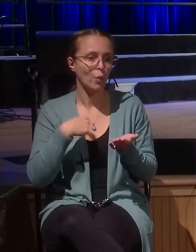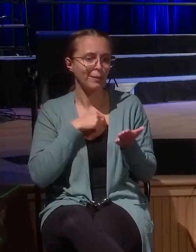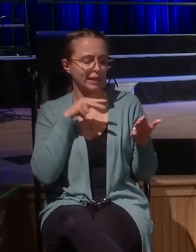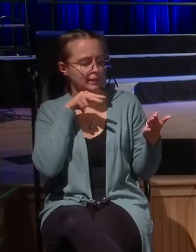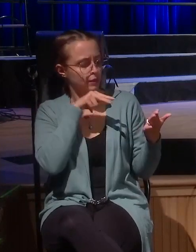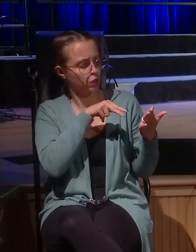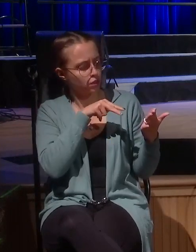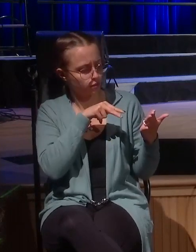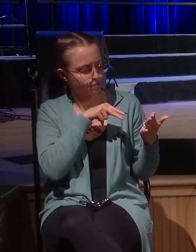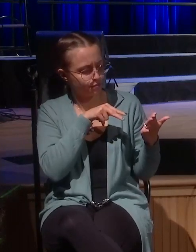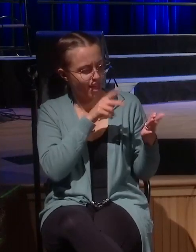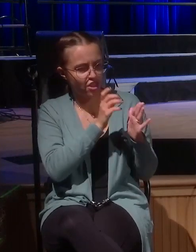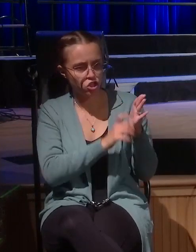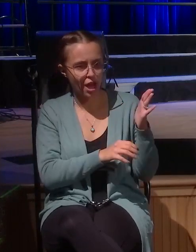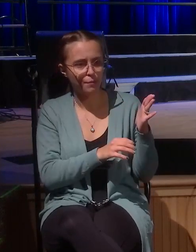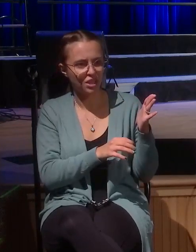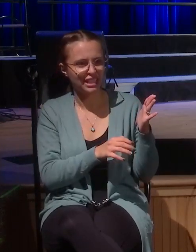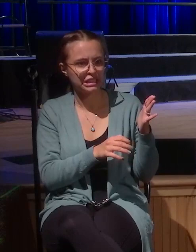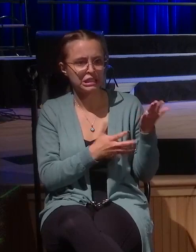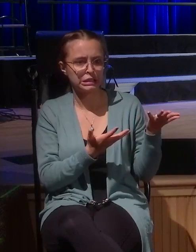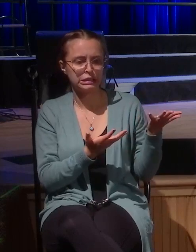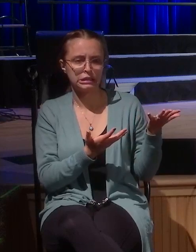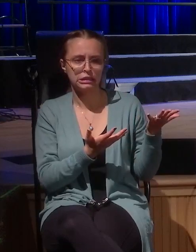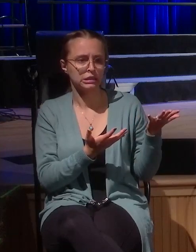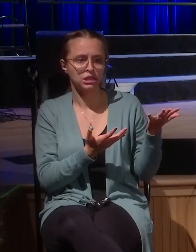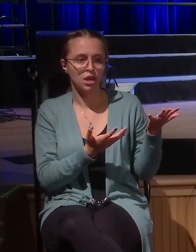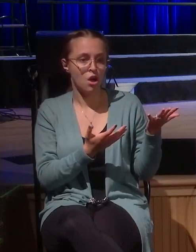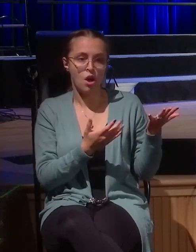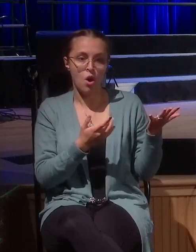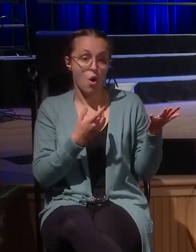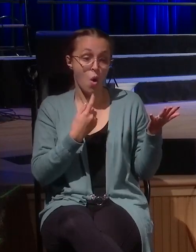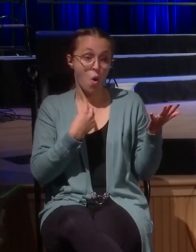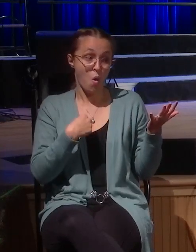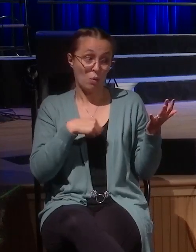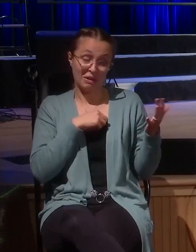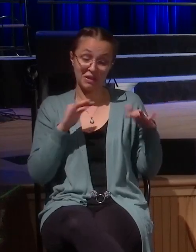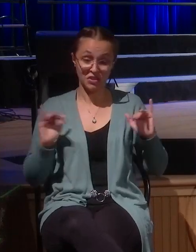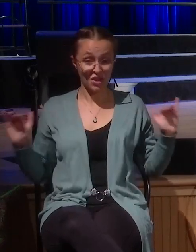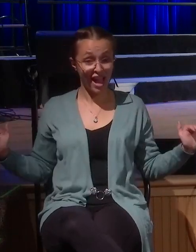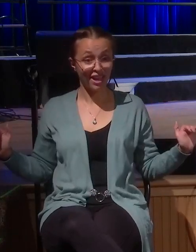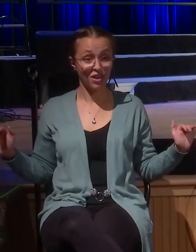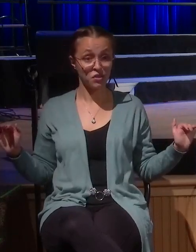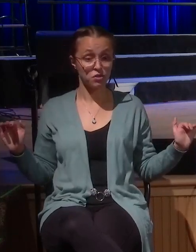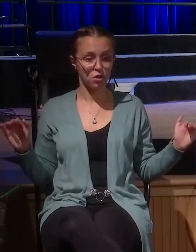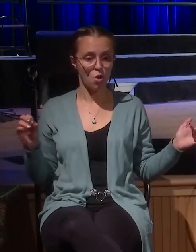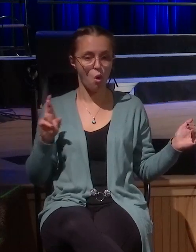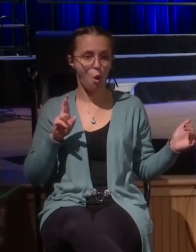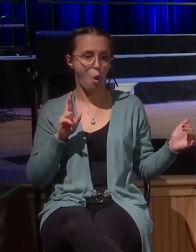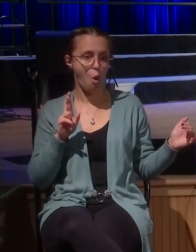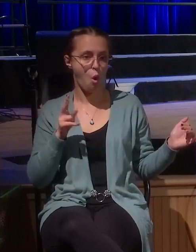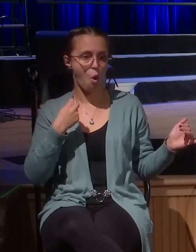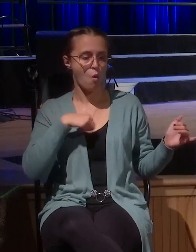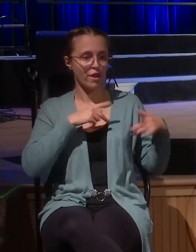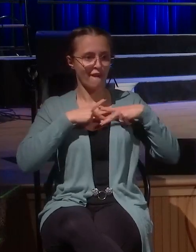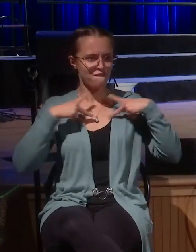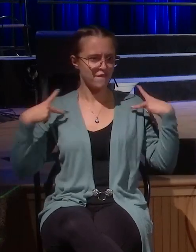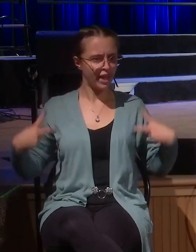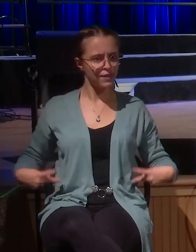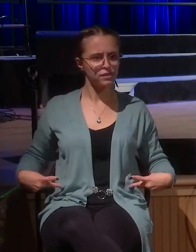beyond him because of either we're a child or because we're a Pharisee or because we're